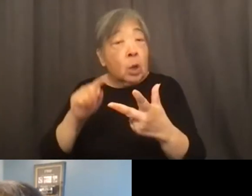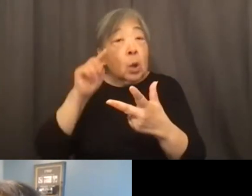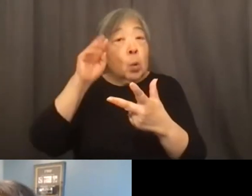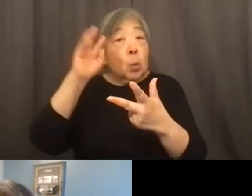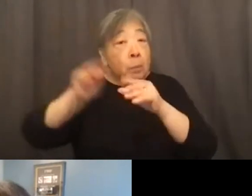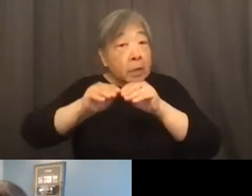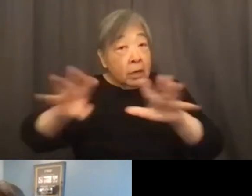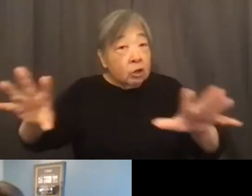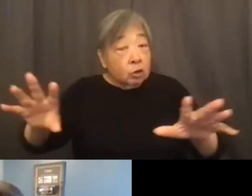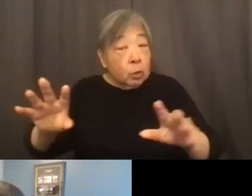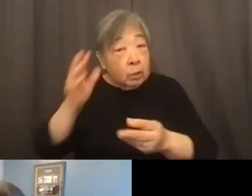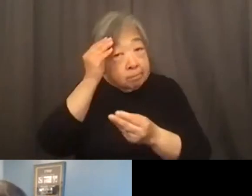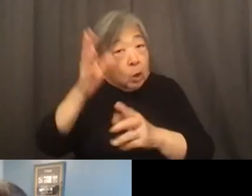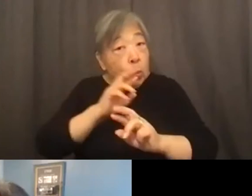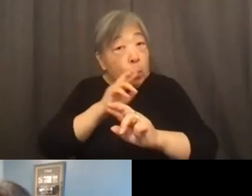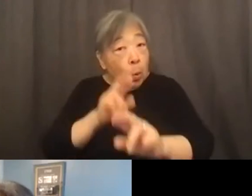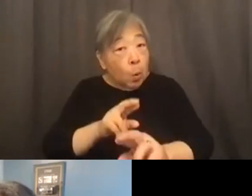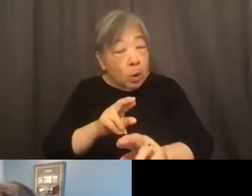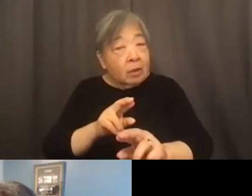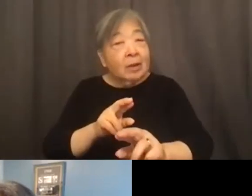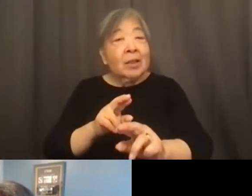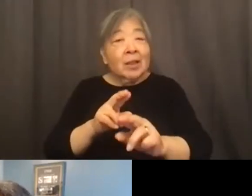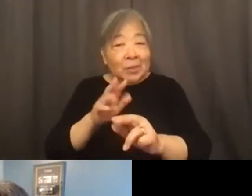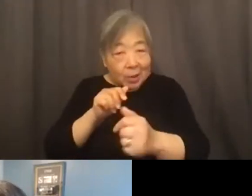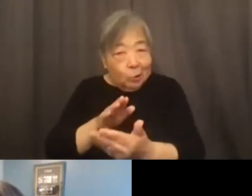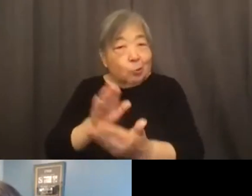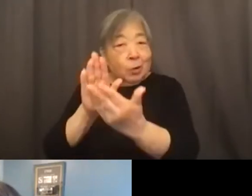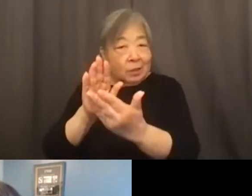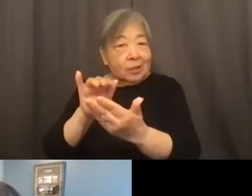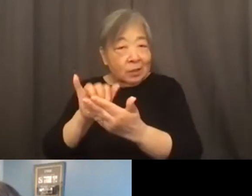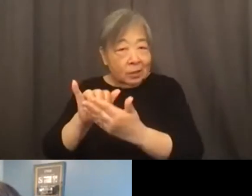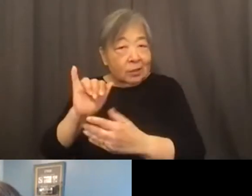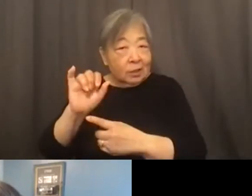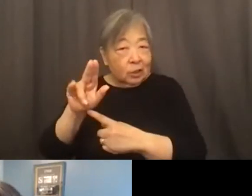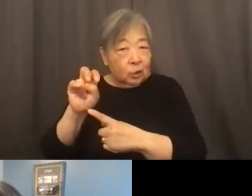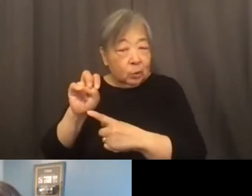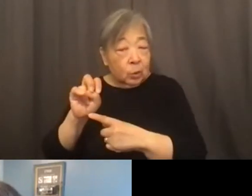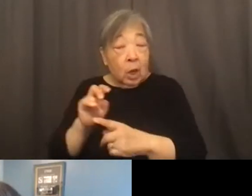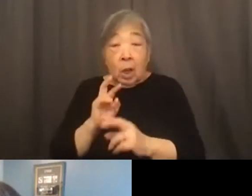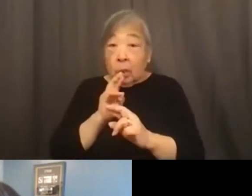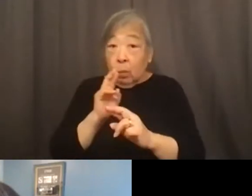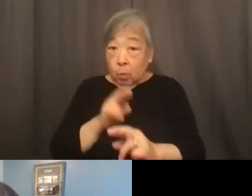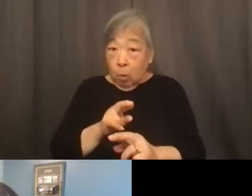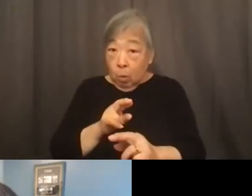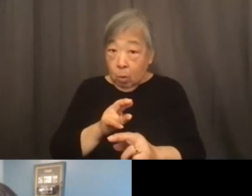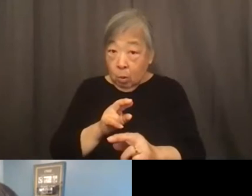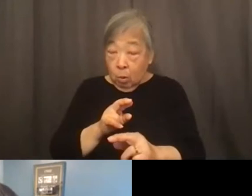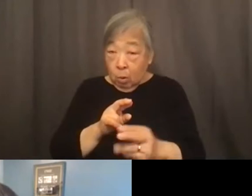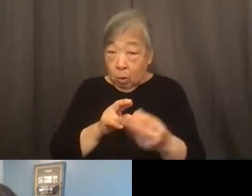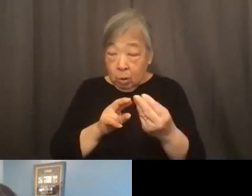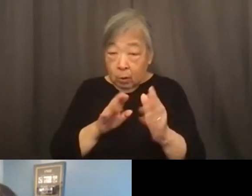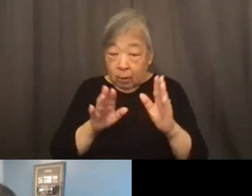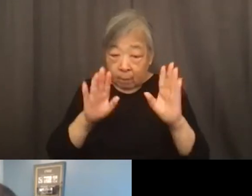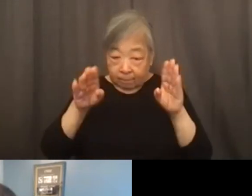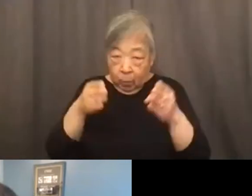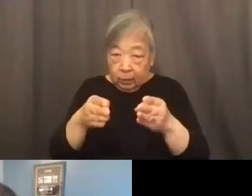in large part that addresses this issue. So the report is focusing on what can